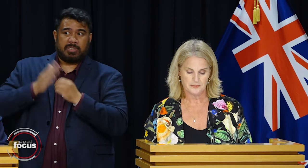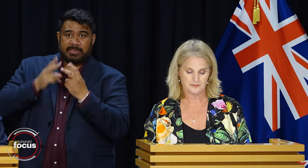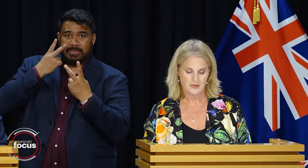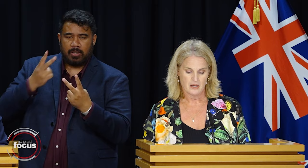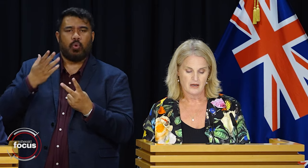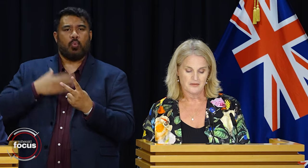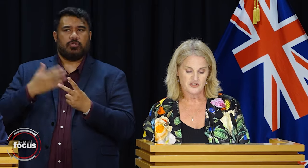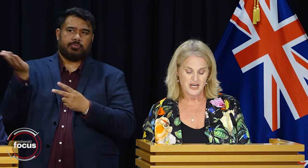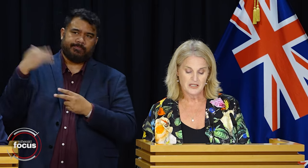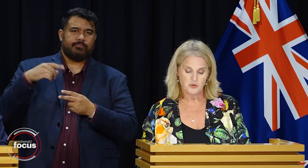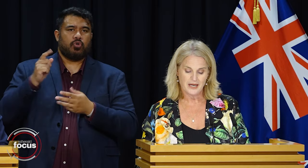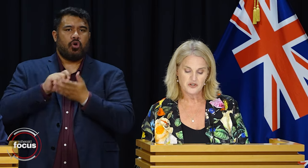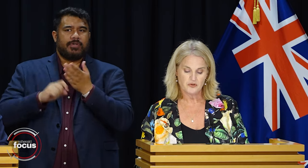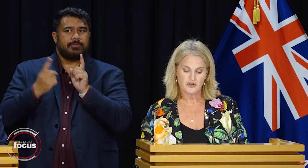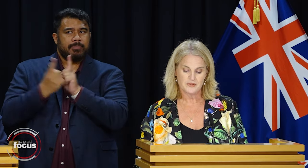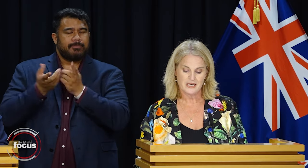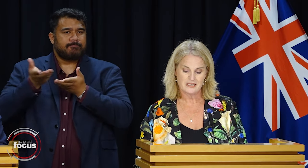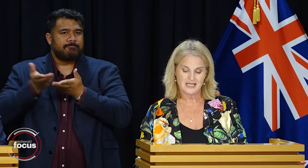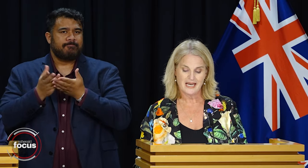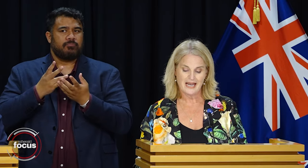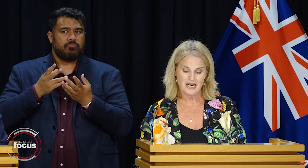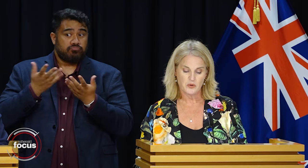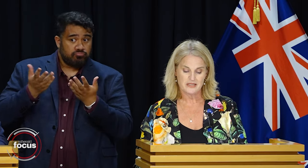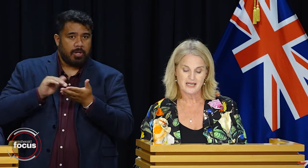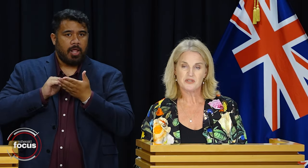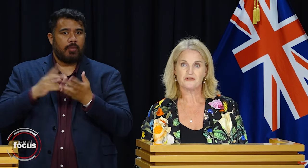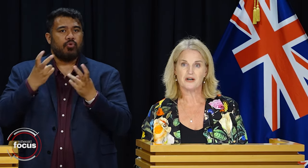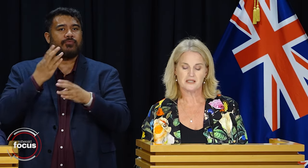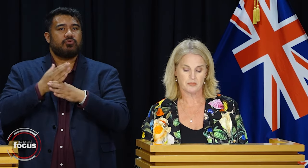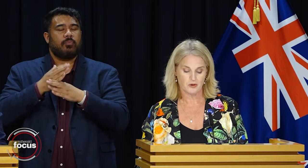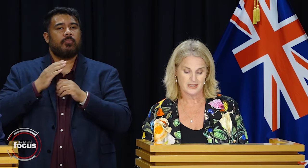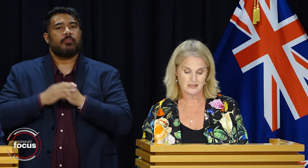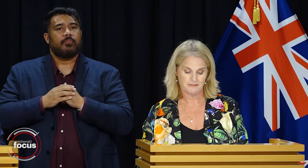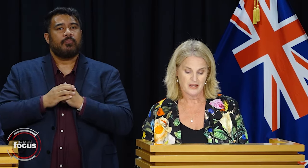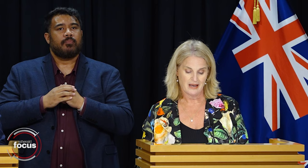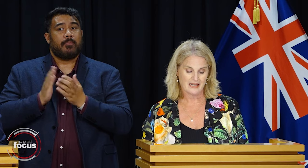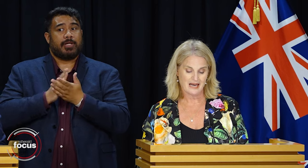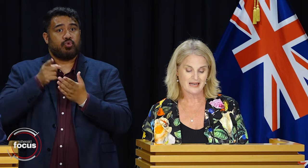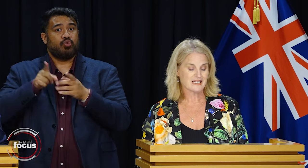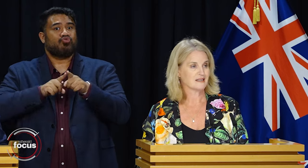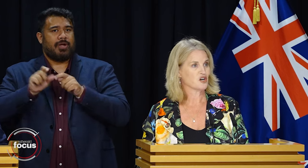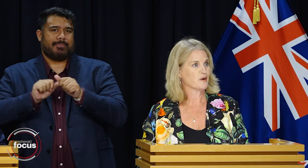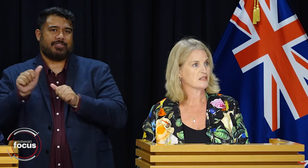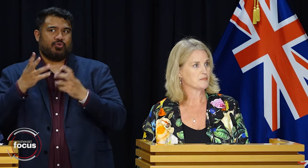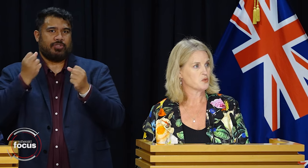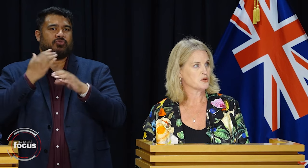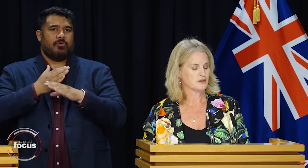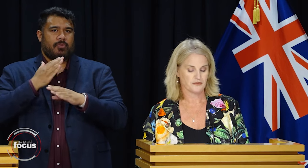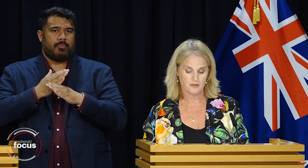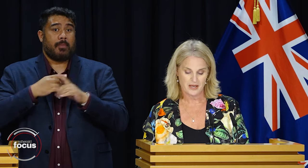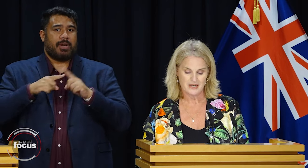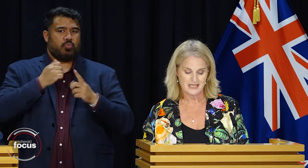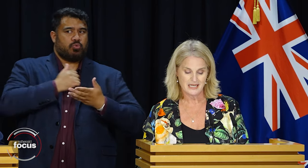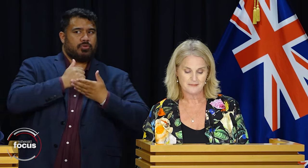jobs. These check-ins will make sure jobseekers are taking adequate steps to find employment and they are getting the correct support